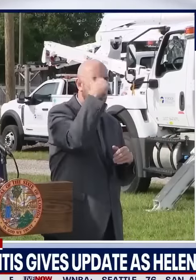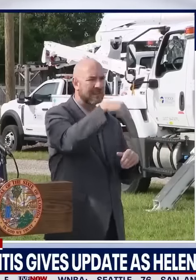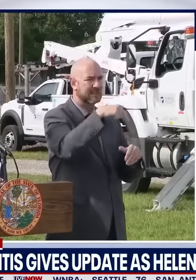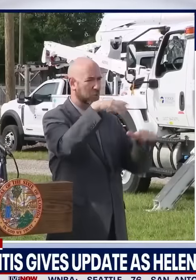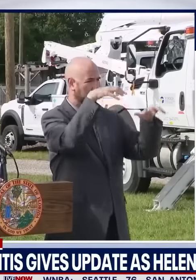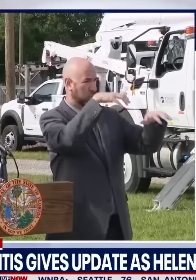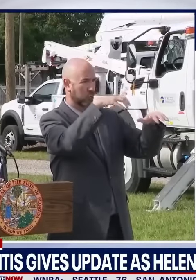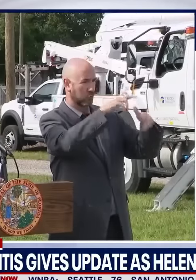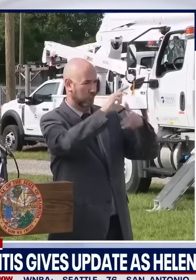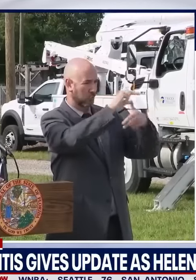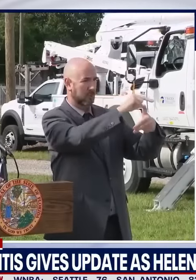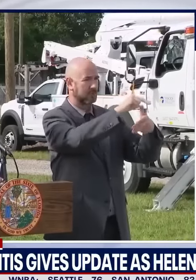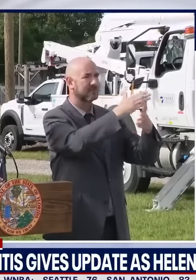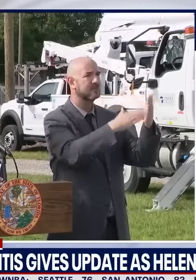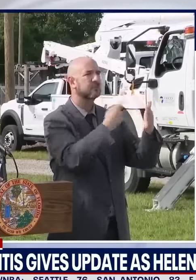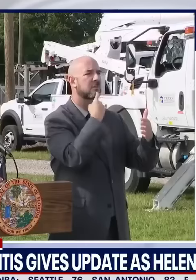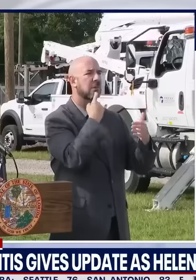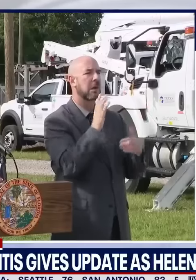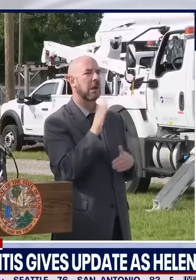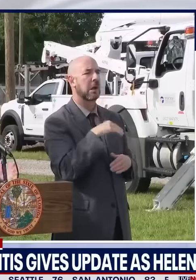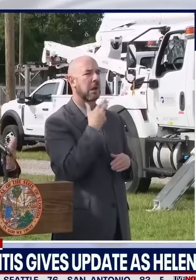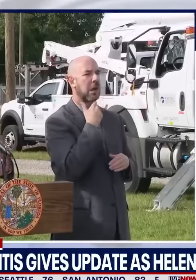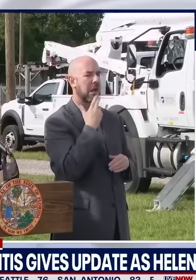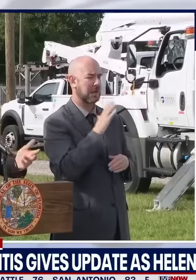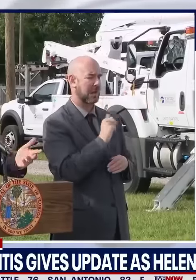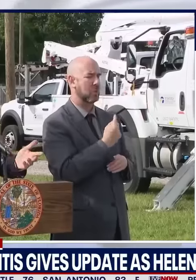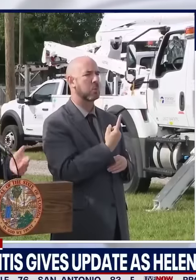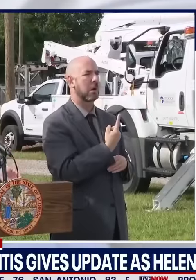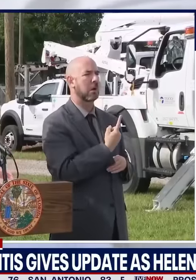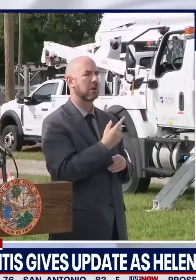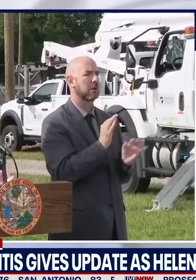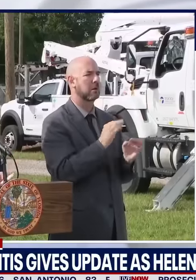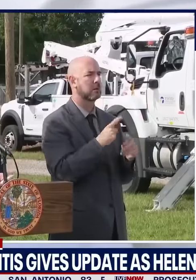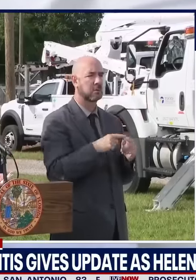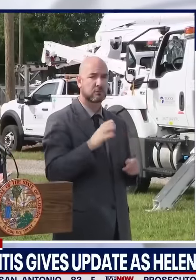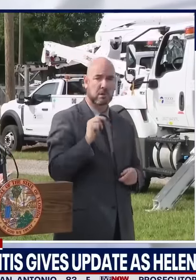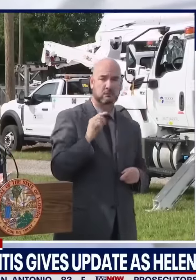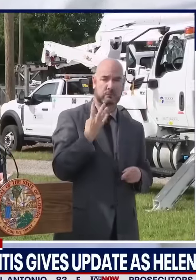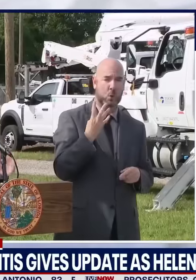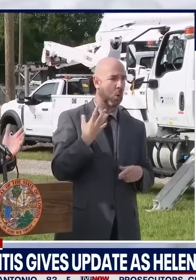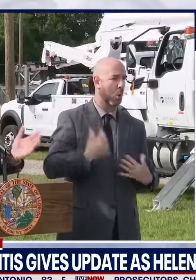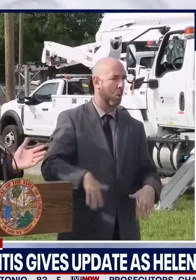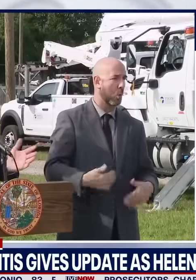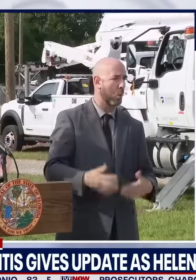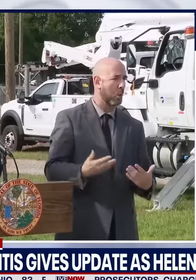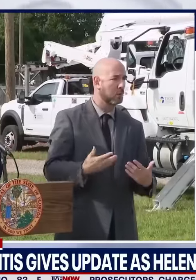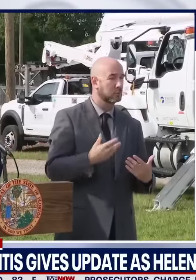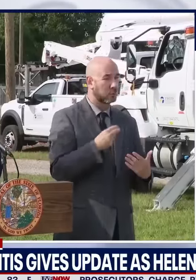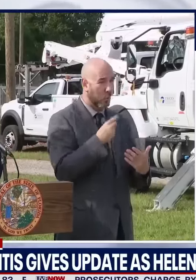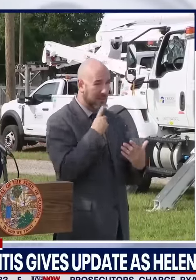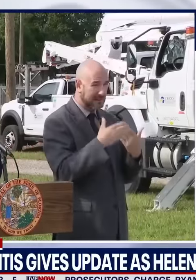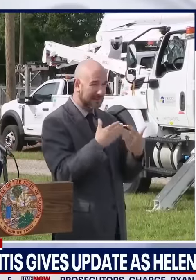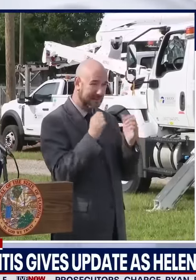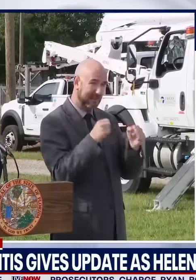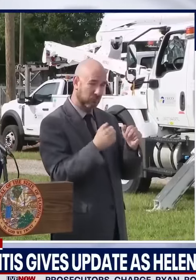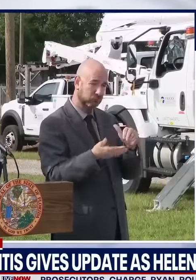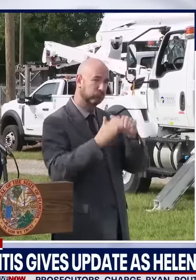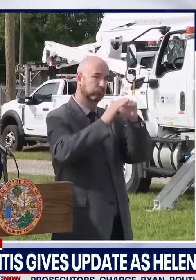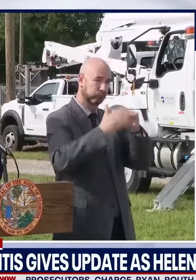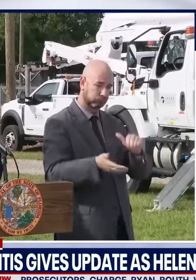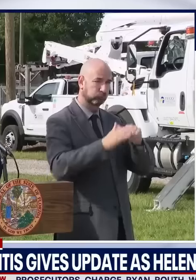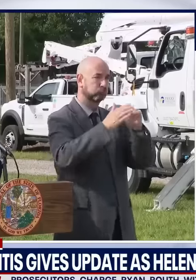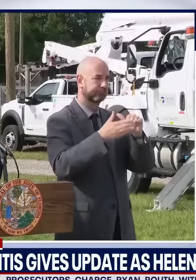Category 1, some as a Category 4. There is a runway for this to rapidly intensify. That's just a fact. You're going to have